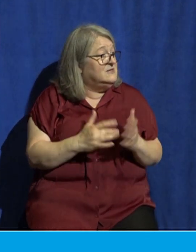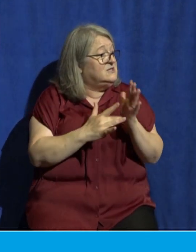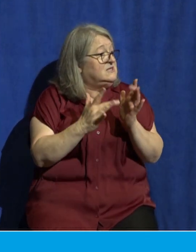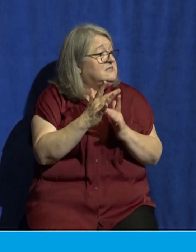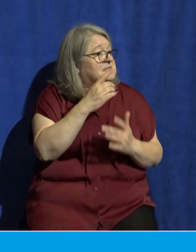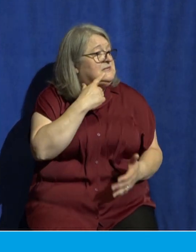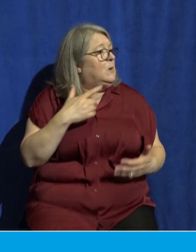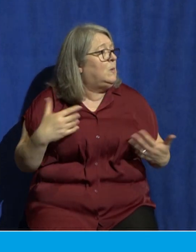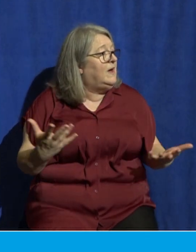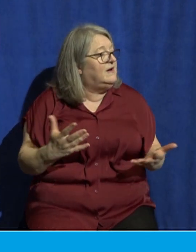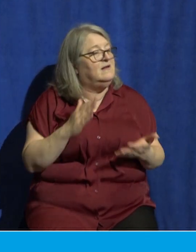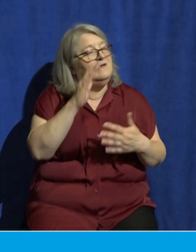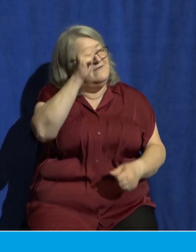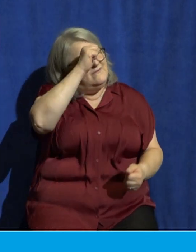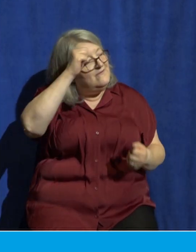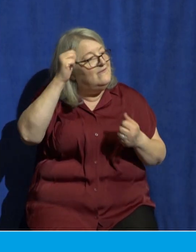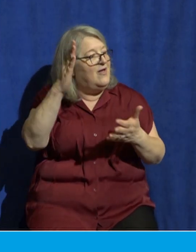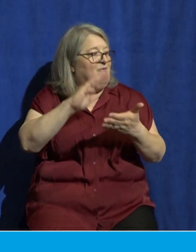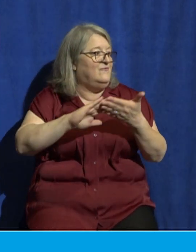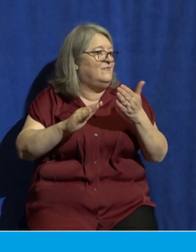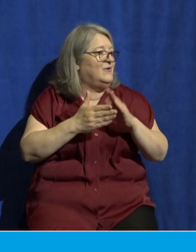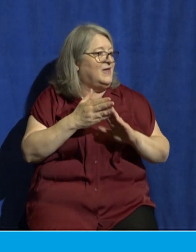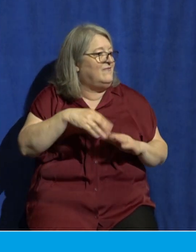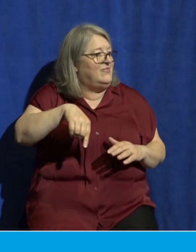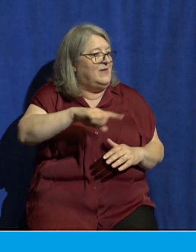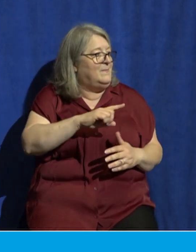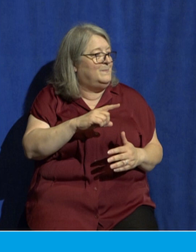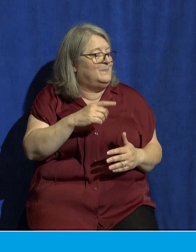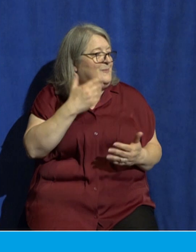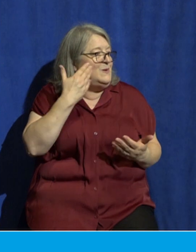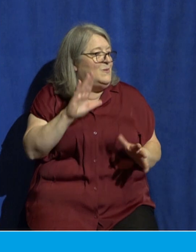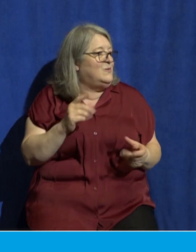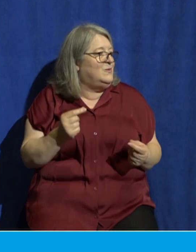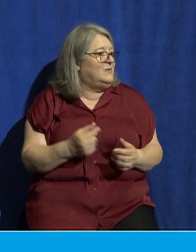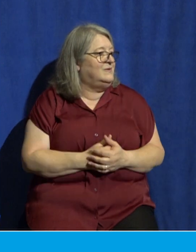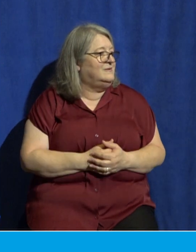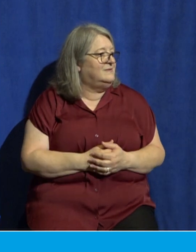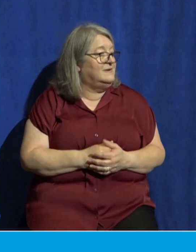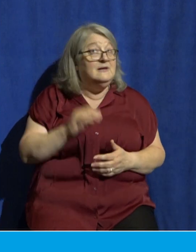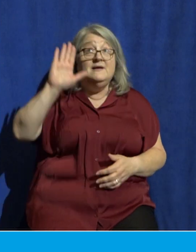do and he gave his life for those who hated him